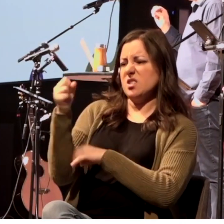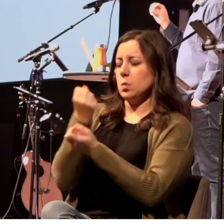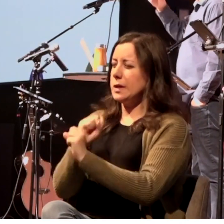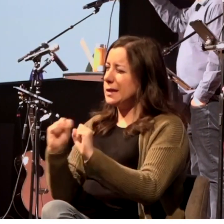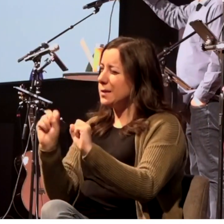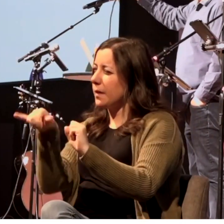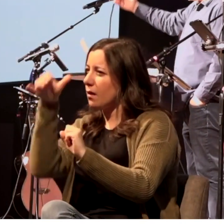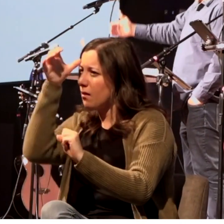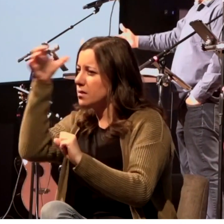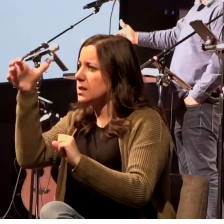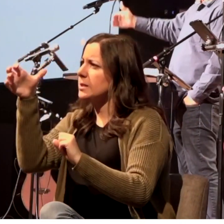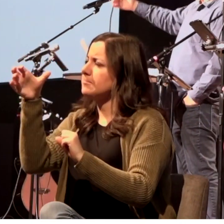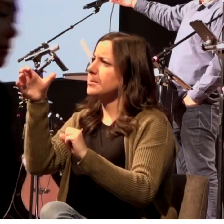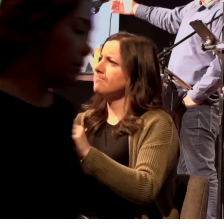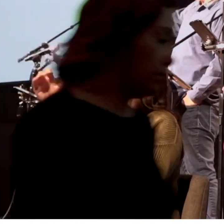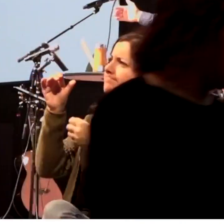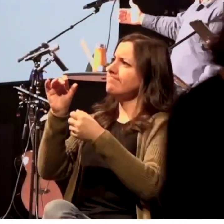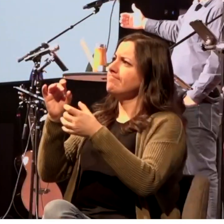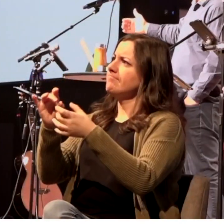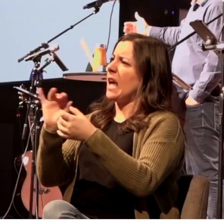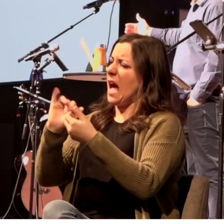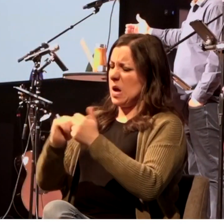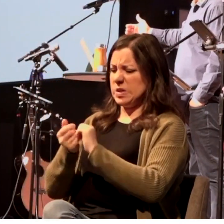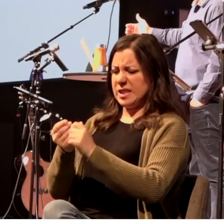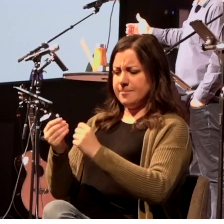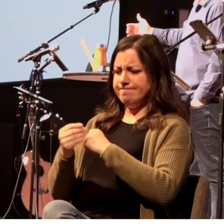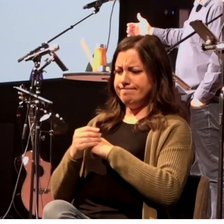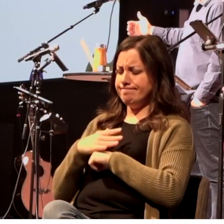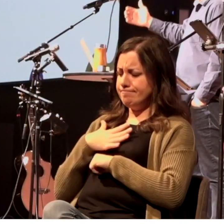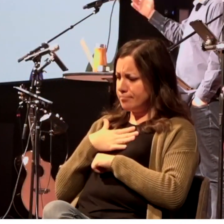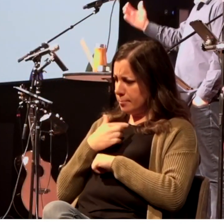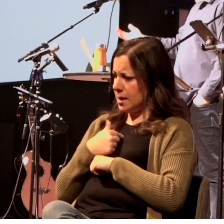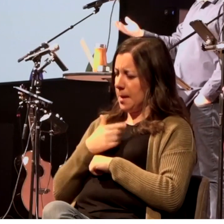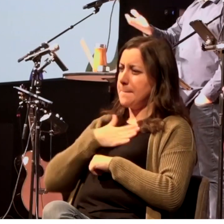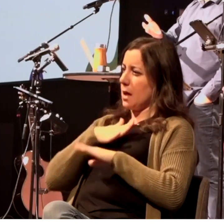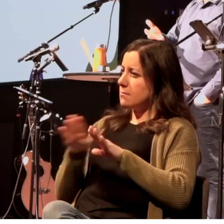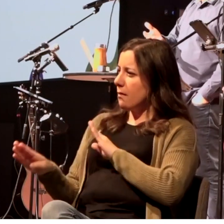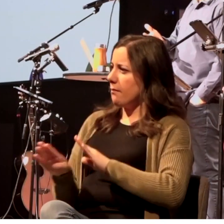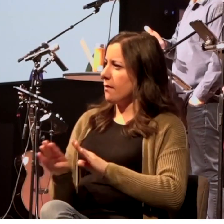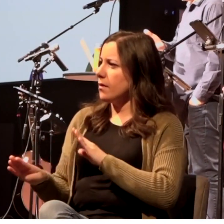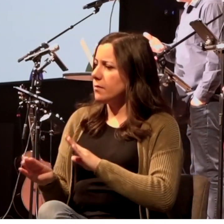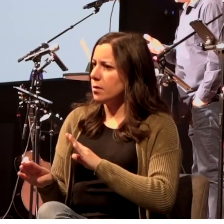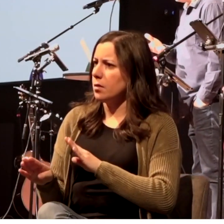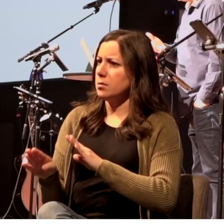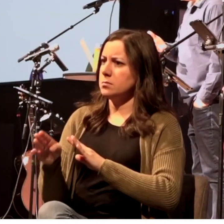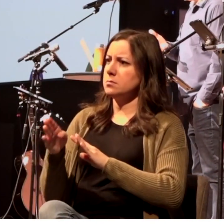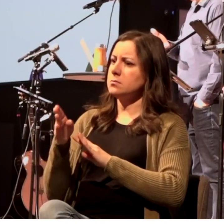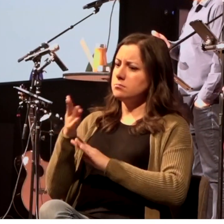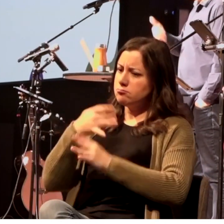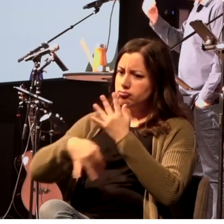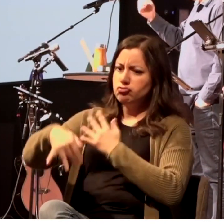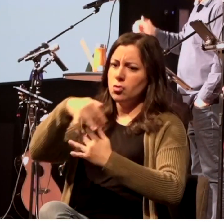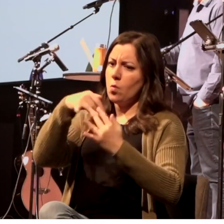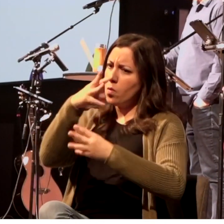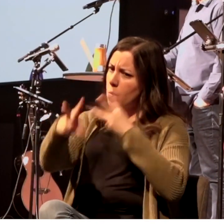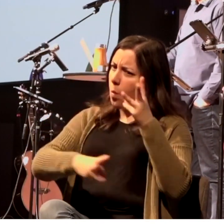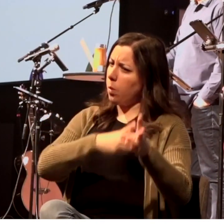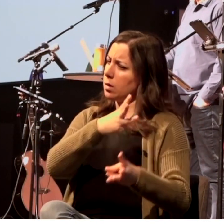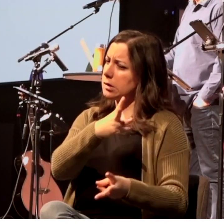inform my conduct as a follower of Christ and as an ambassador to the lost second question ask yourself